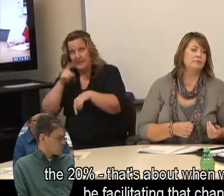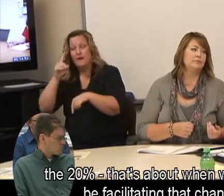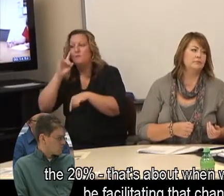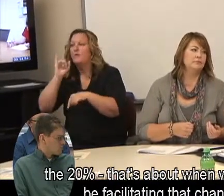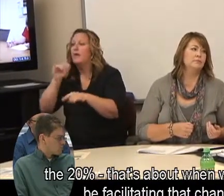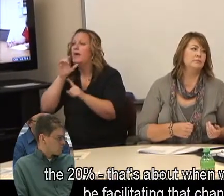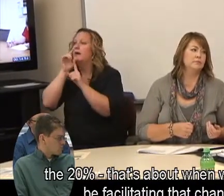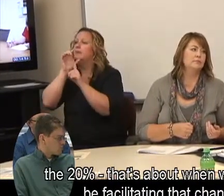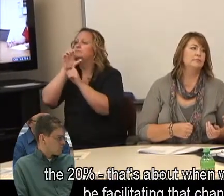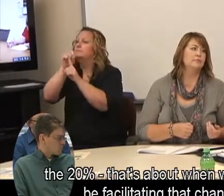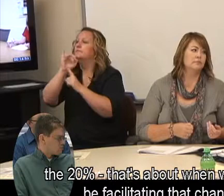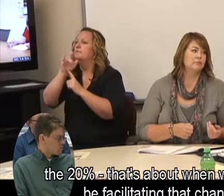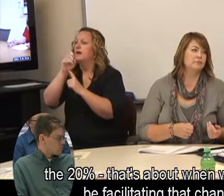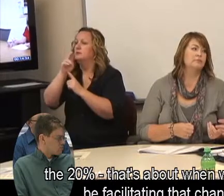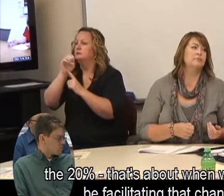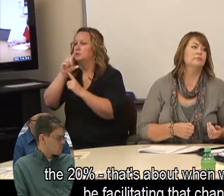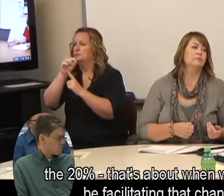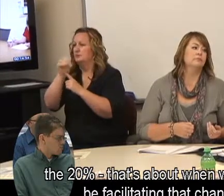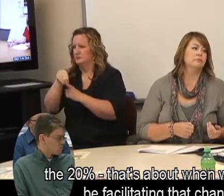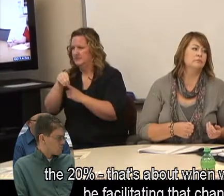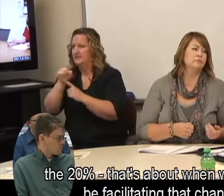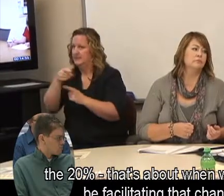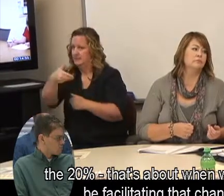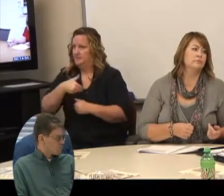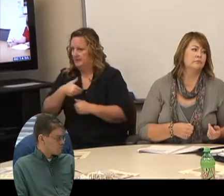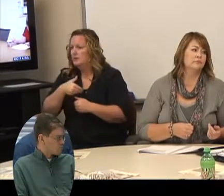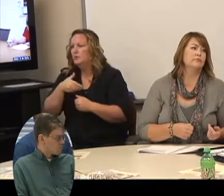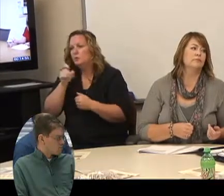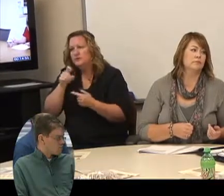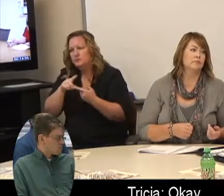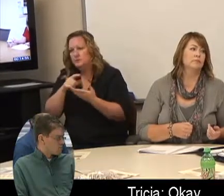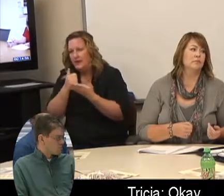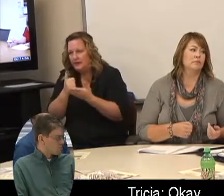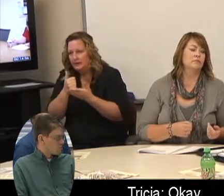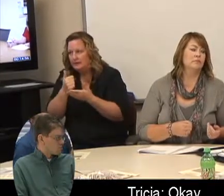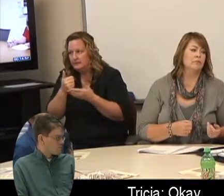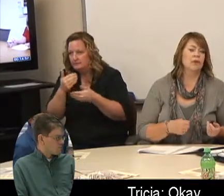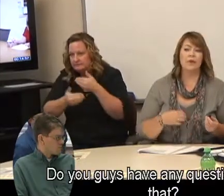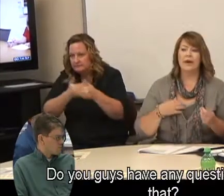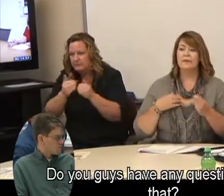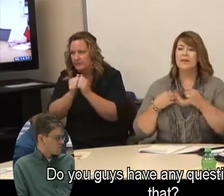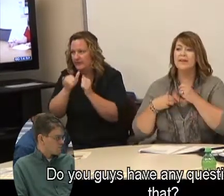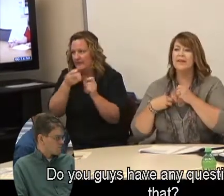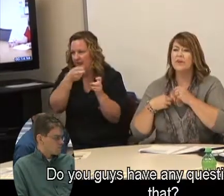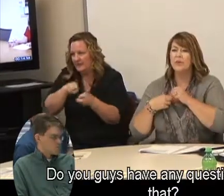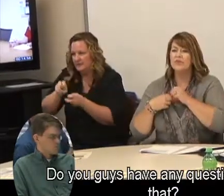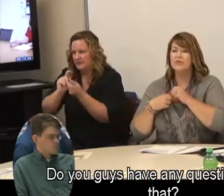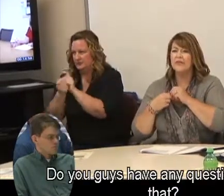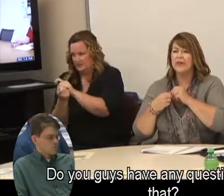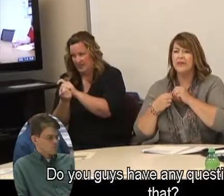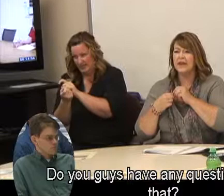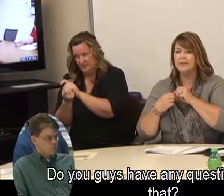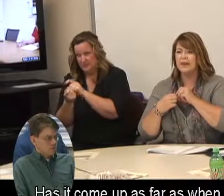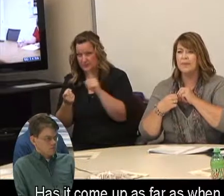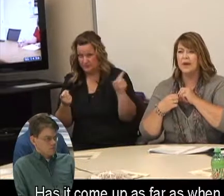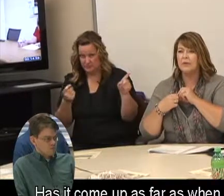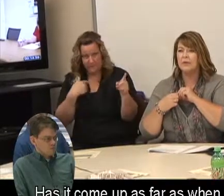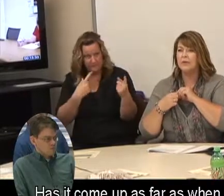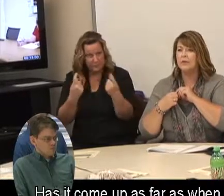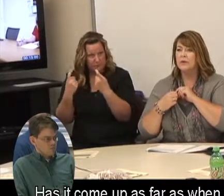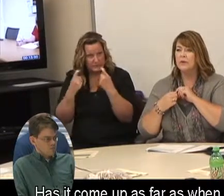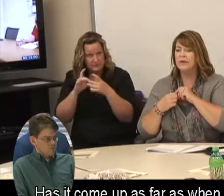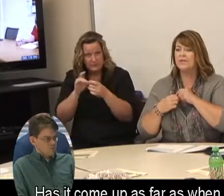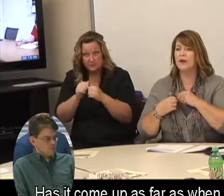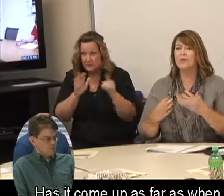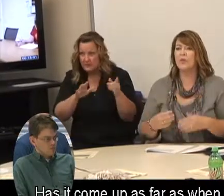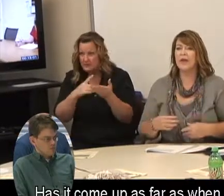20%. That's about when we need to be facilitating that change. Okay. Do you guys have any questions about that? Has it come up